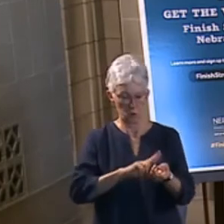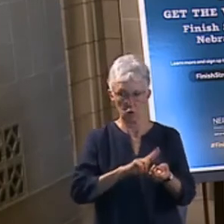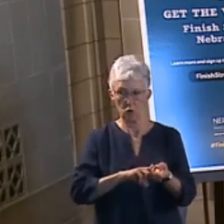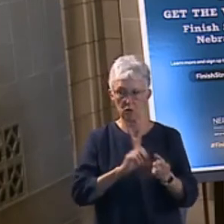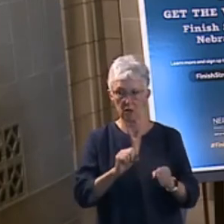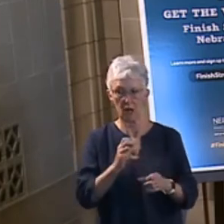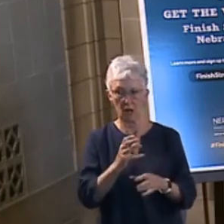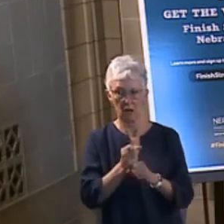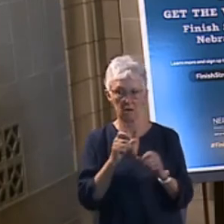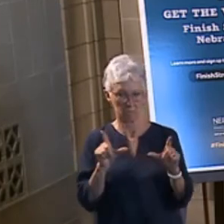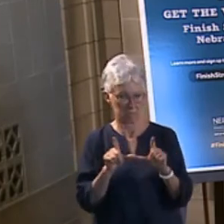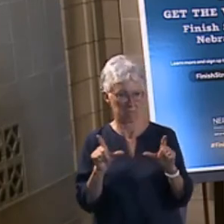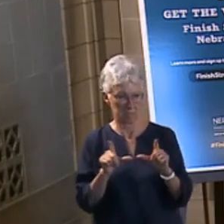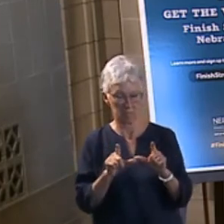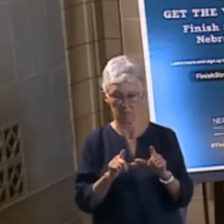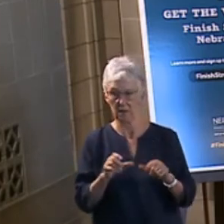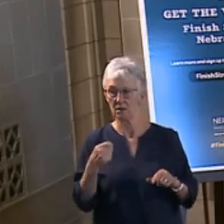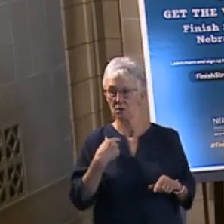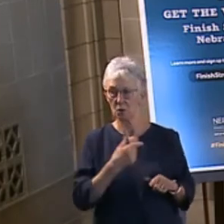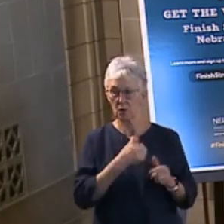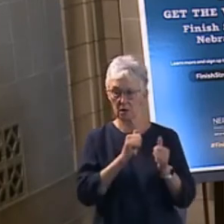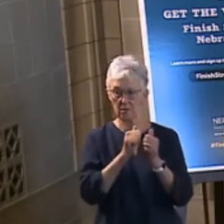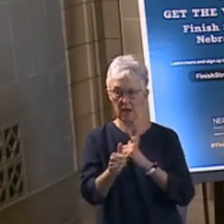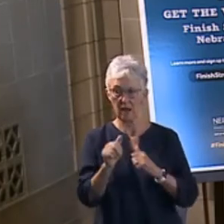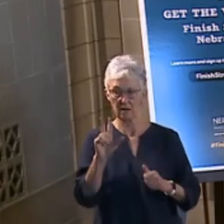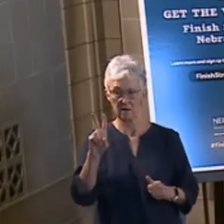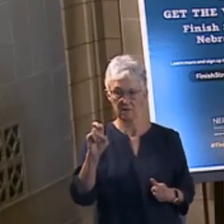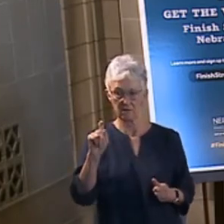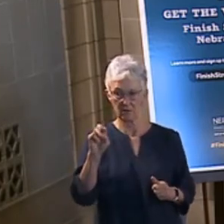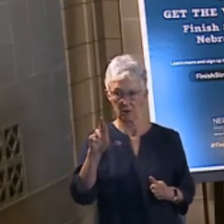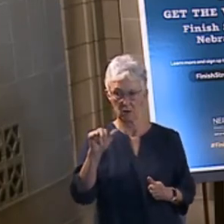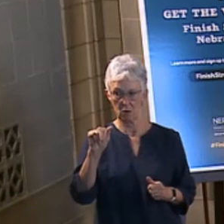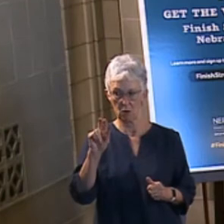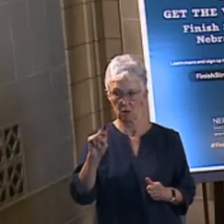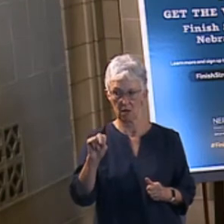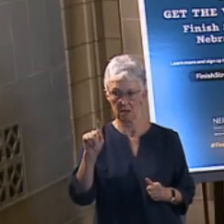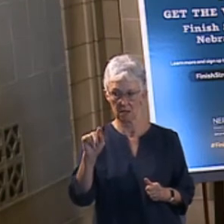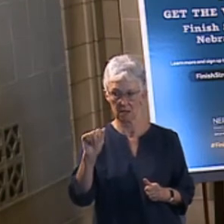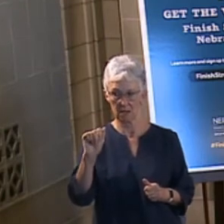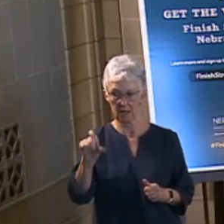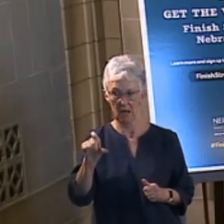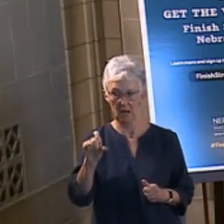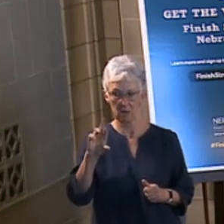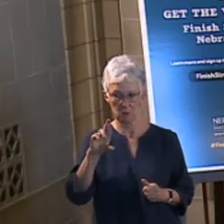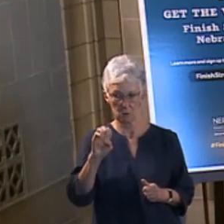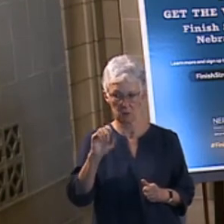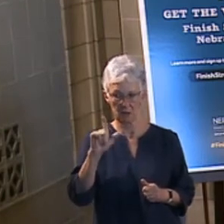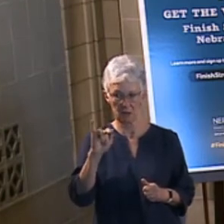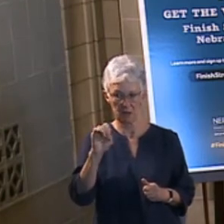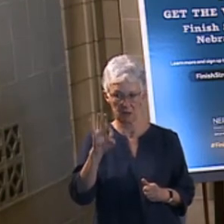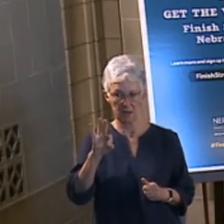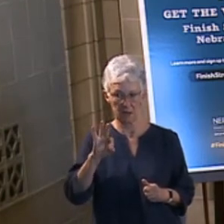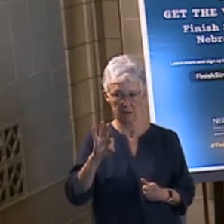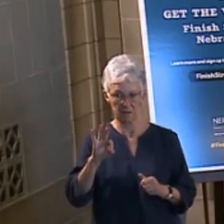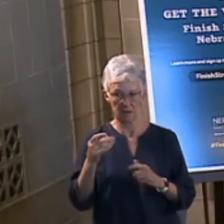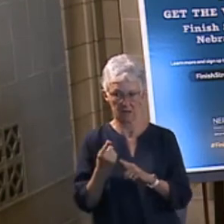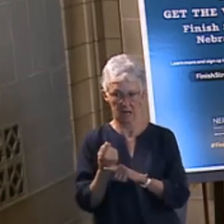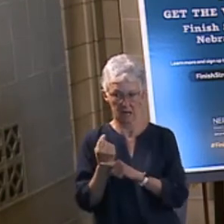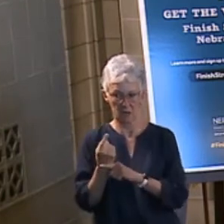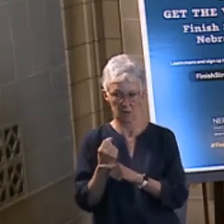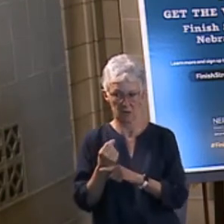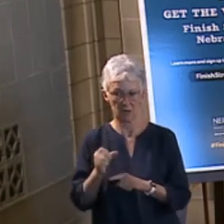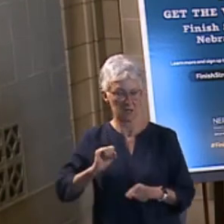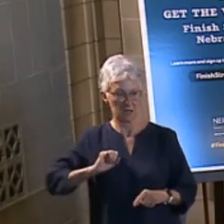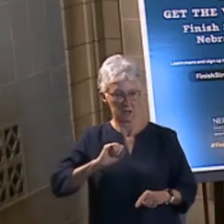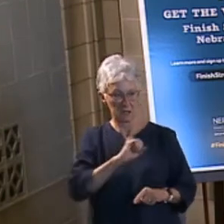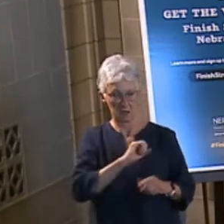passed, of course, significantly the Veterans Tax Relief Package from last year, which, Senator Brewer, thank you very much for that. That was awesome. And then Senator Greger is